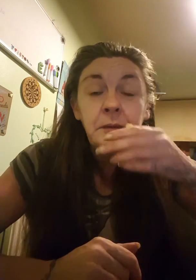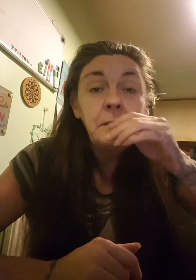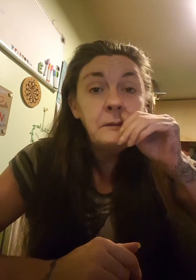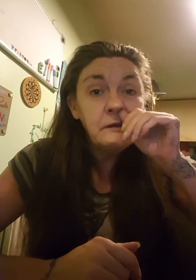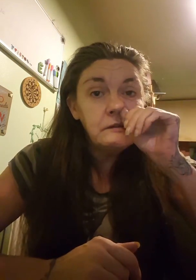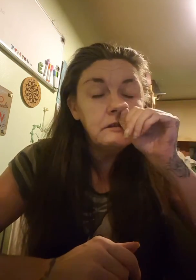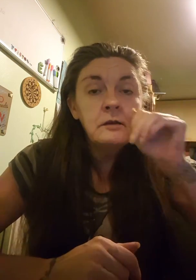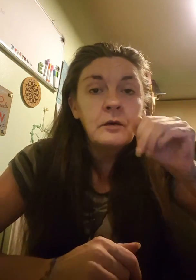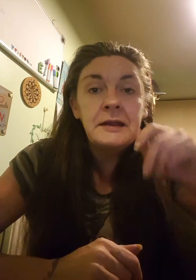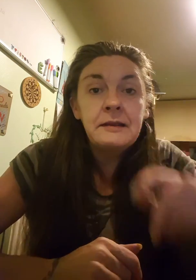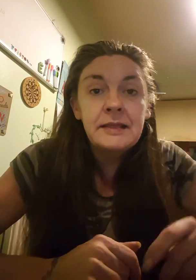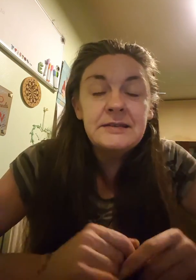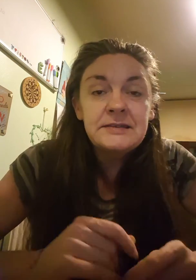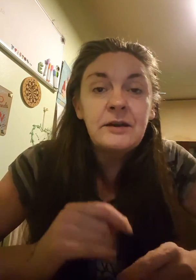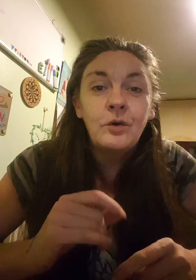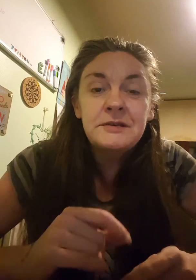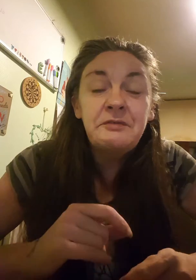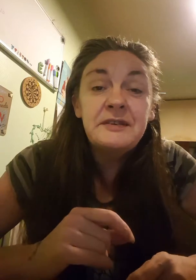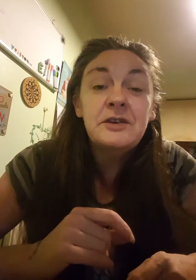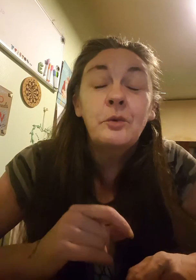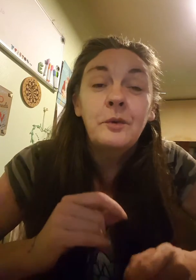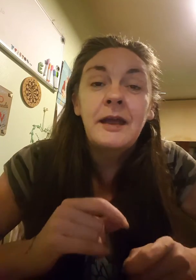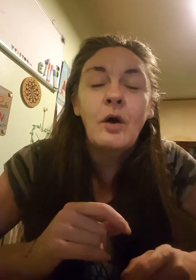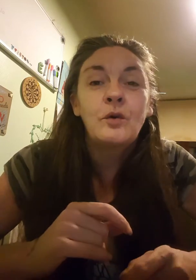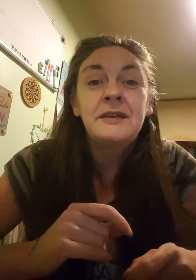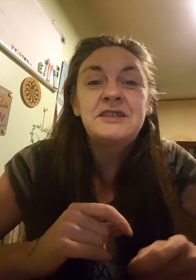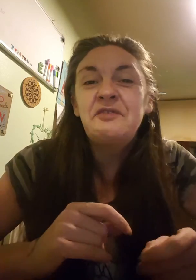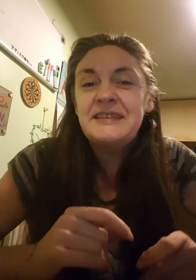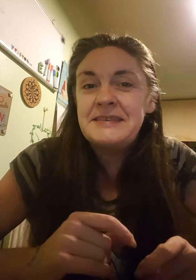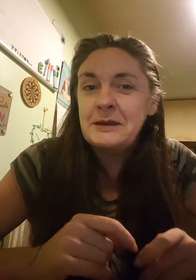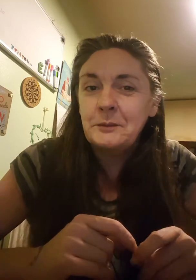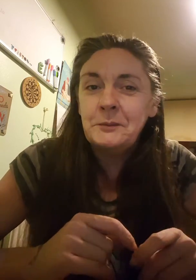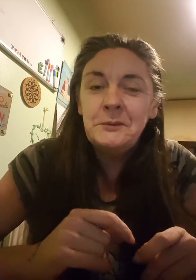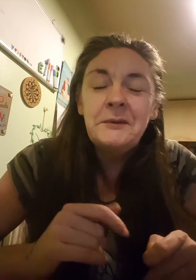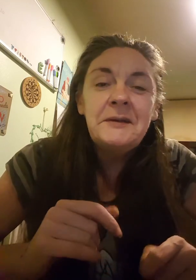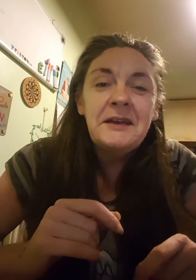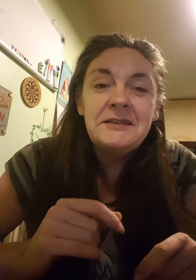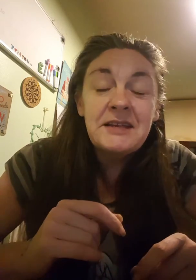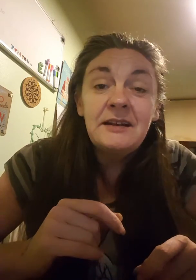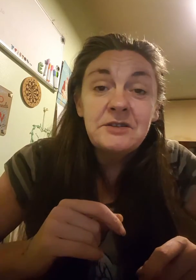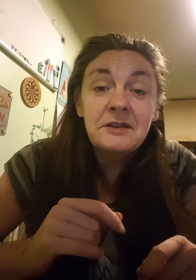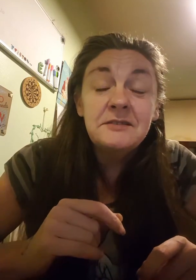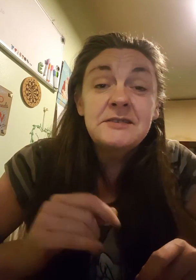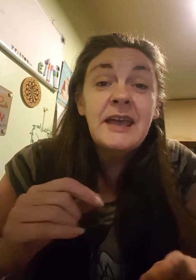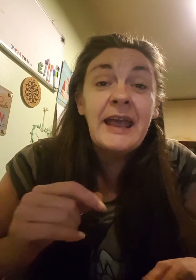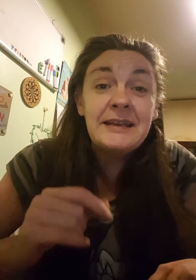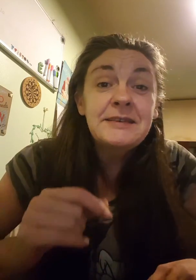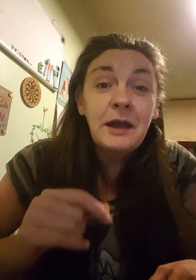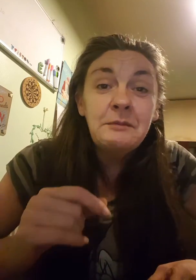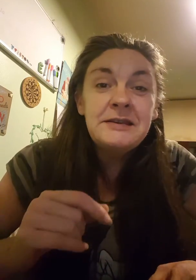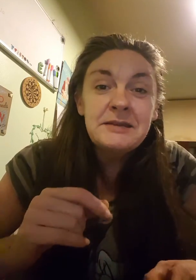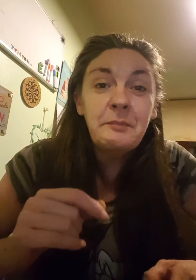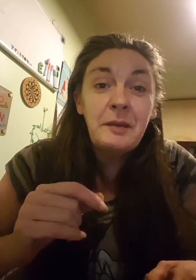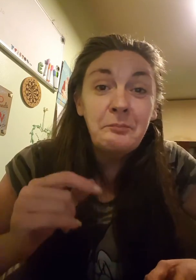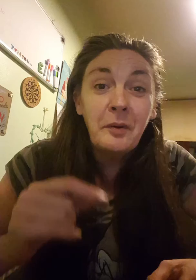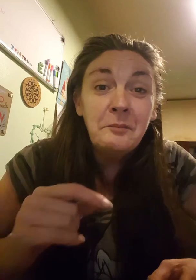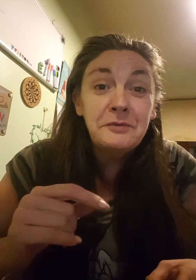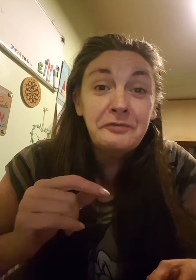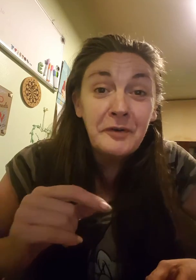But, like, this artificial intelligence is going to be pumped full